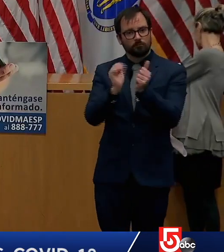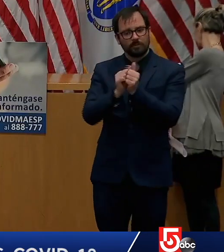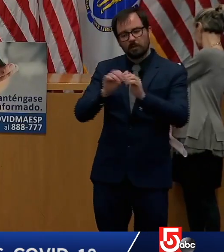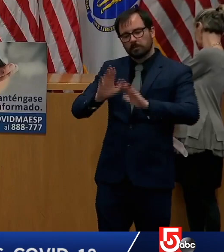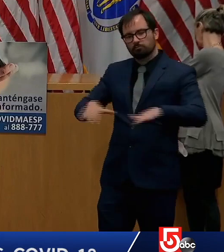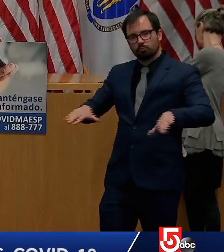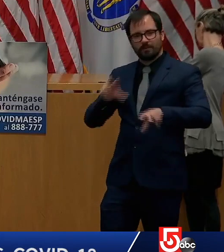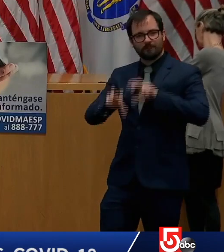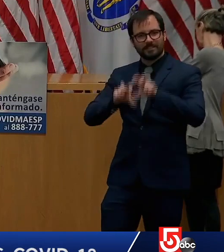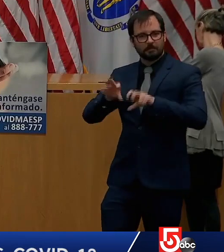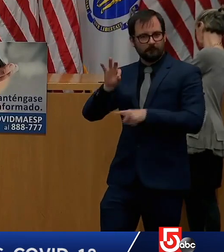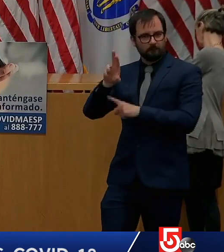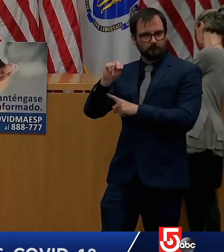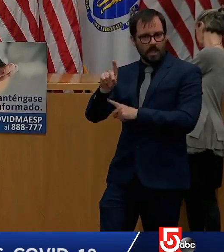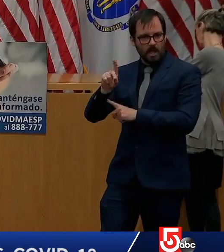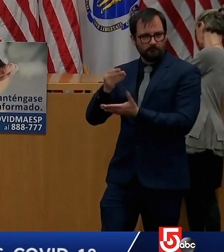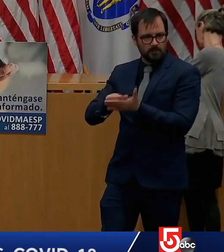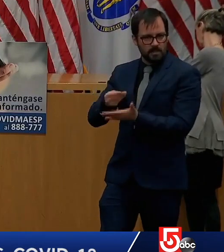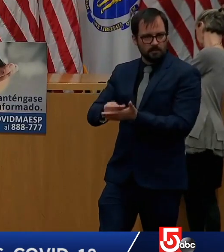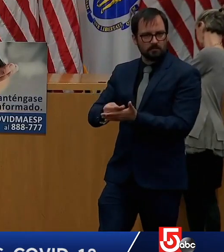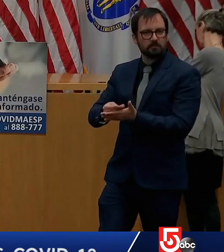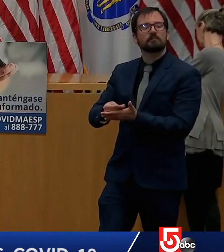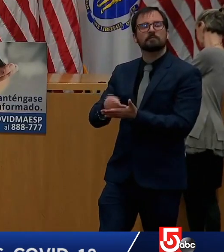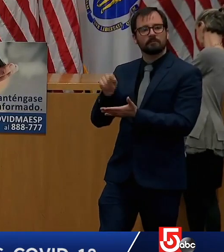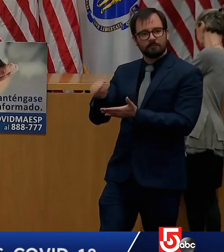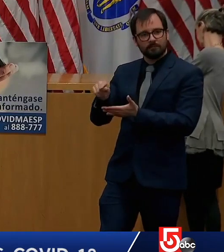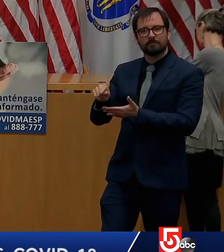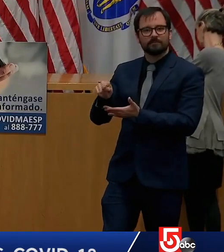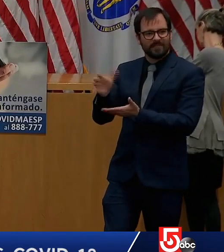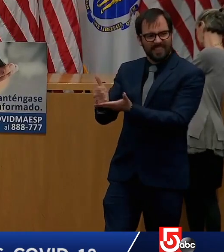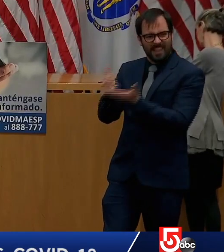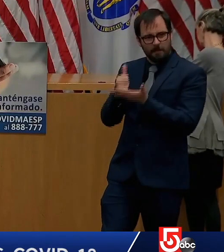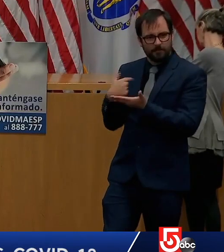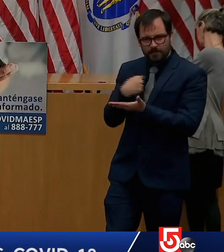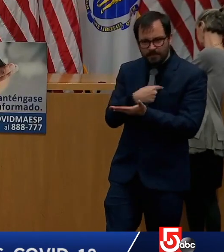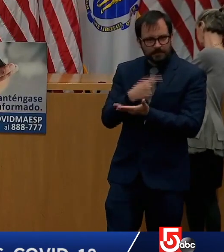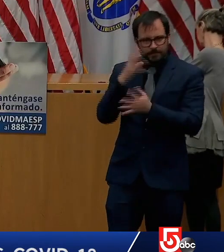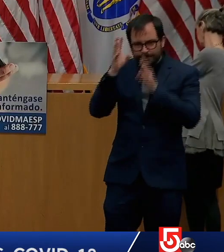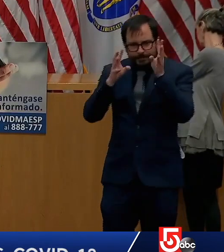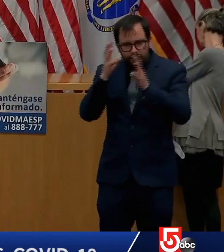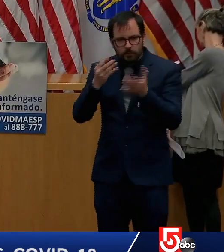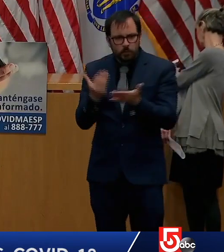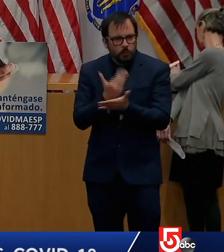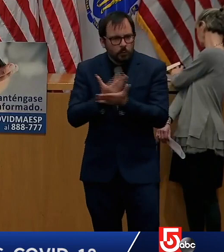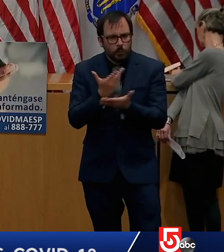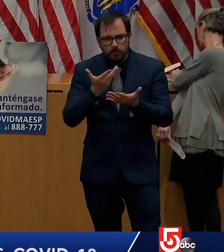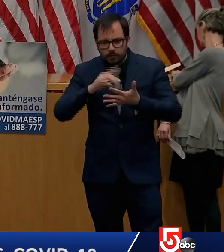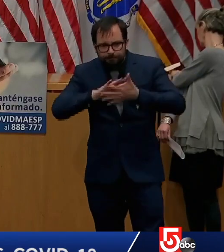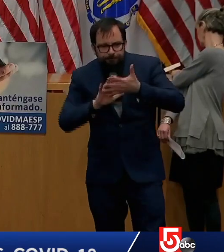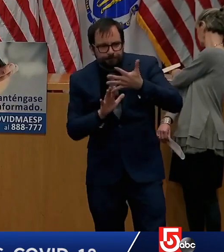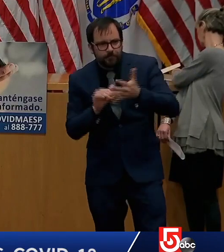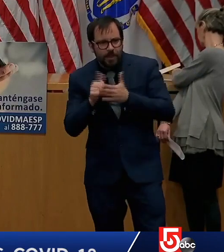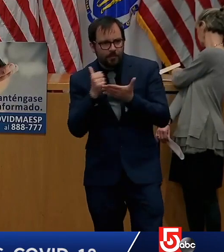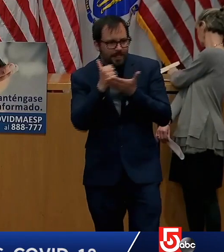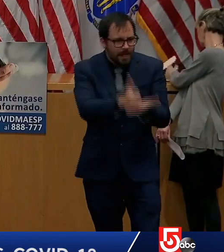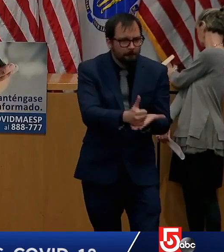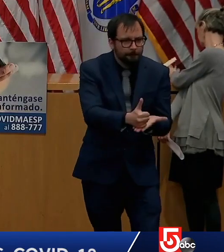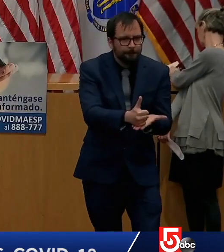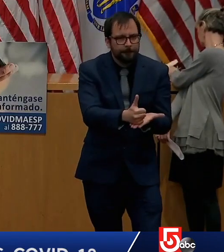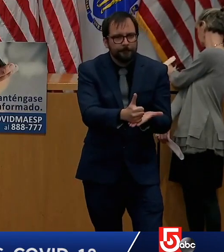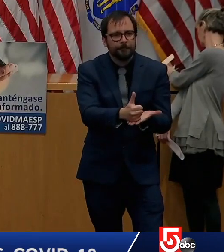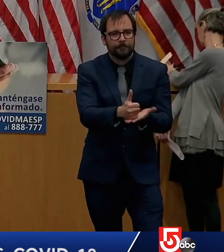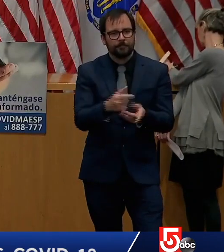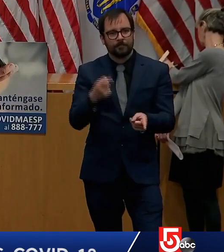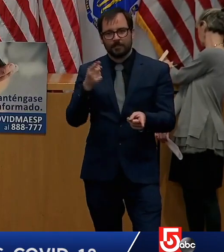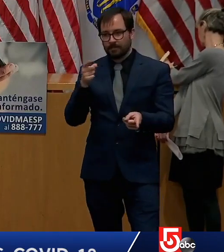and supports that the Federal Government and the State are providing, helping translate those to the child care fields so our field is prepared to reopen